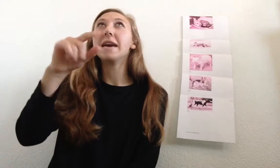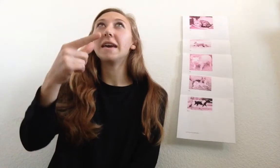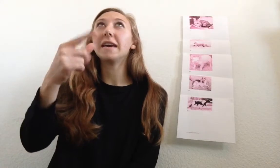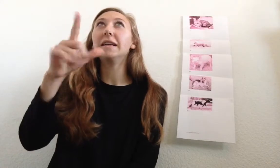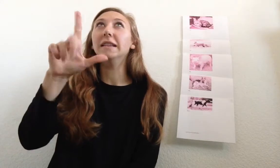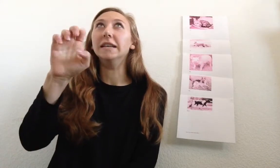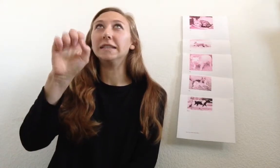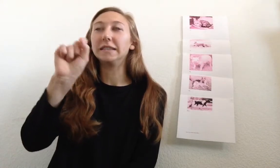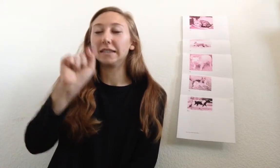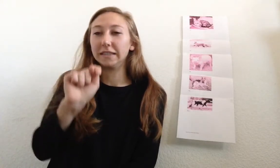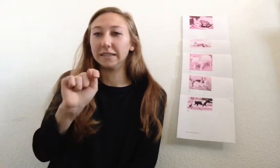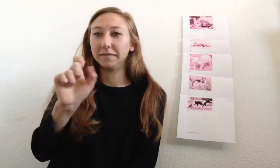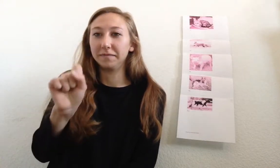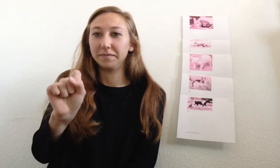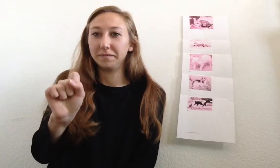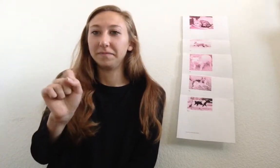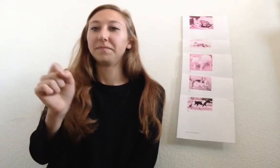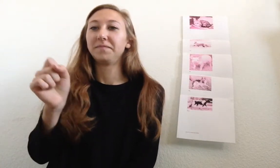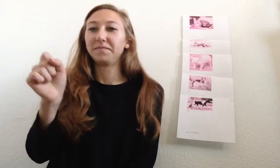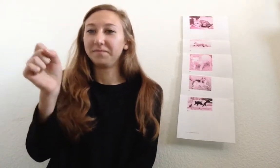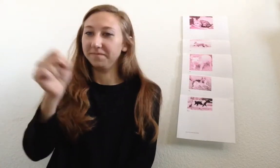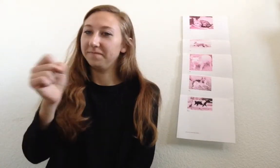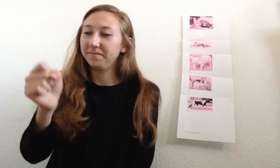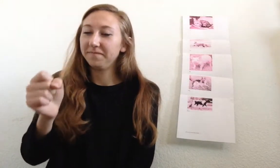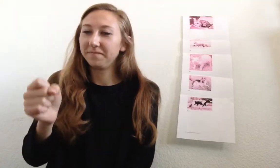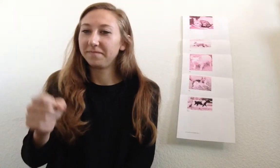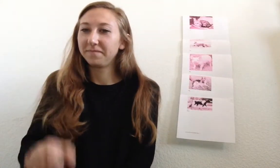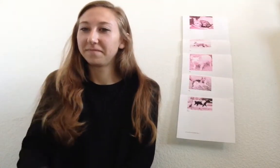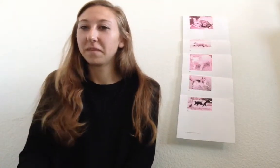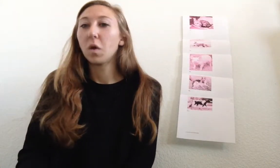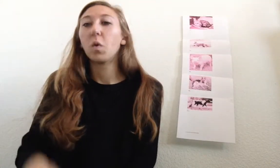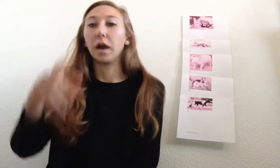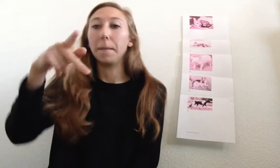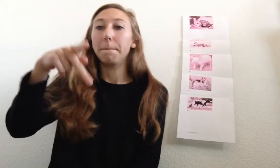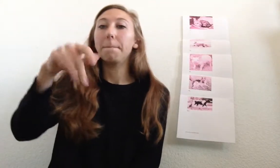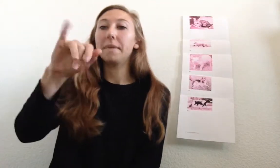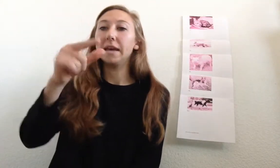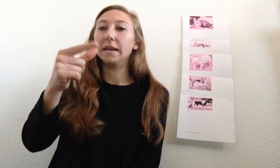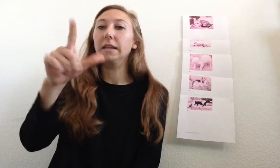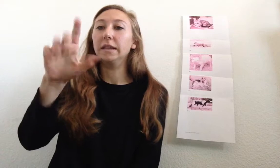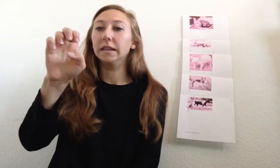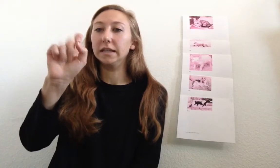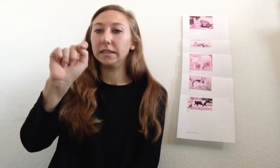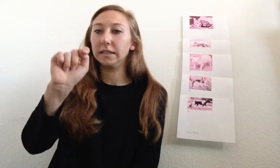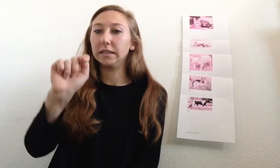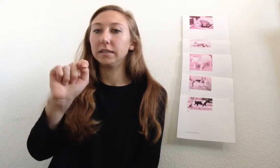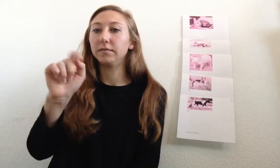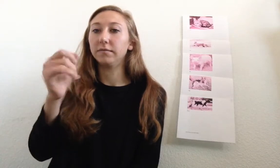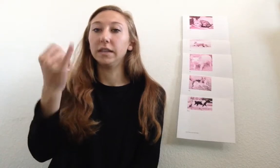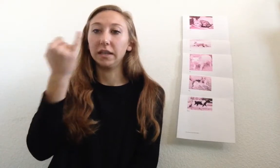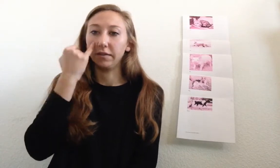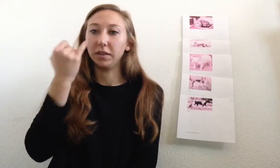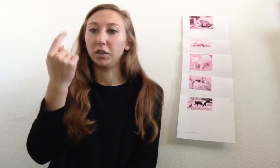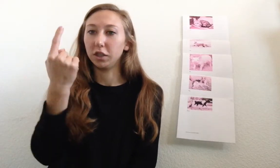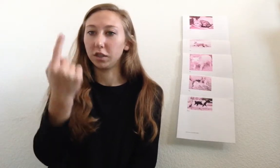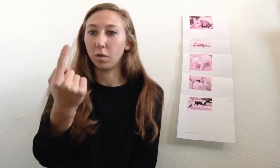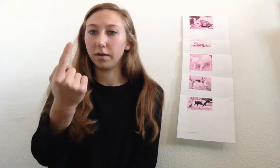Piglets. Mm-hmm. Or a piglet, if it's just one.